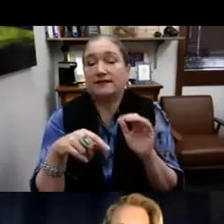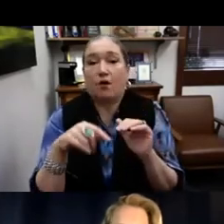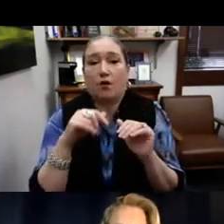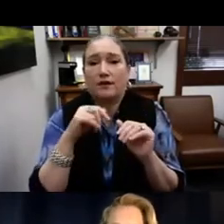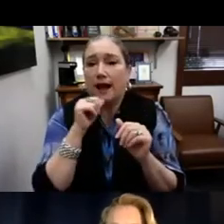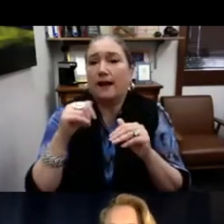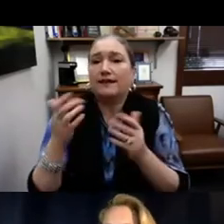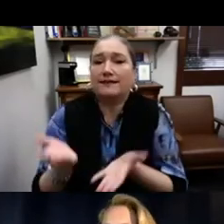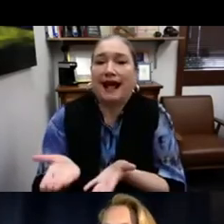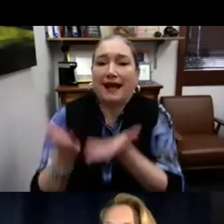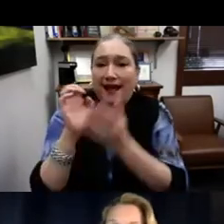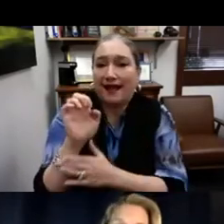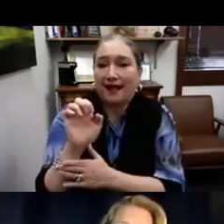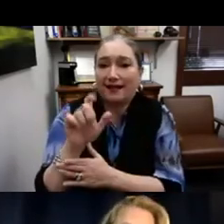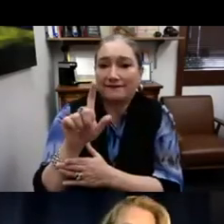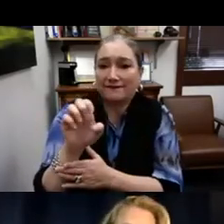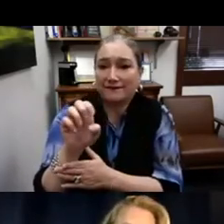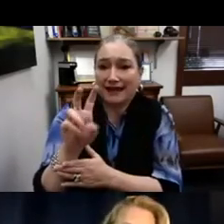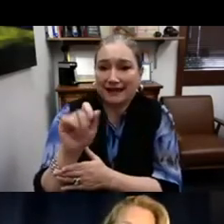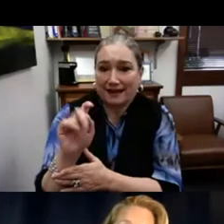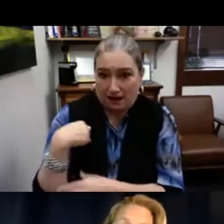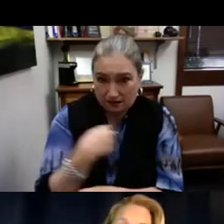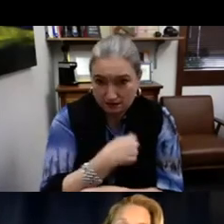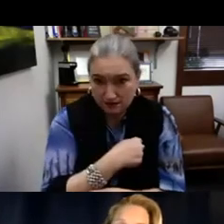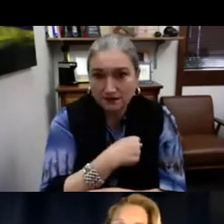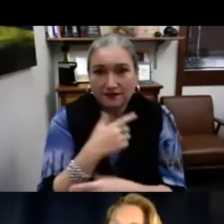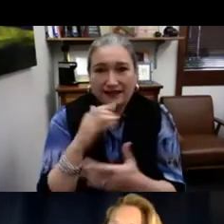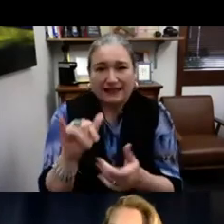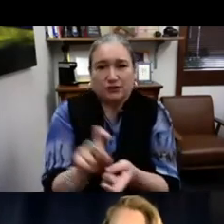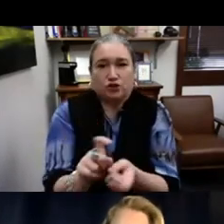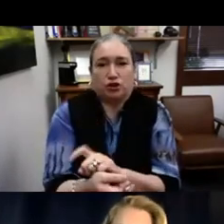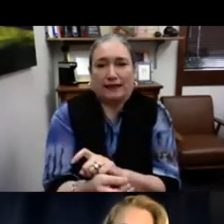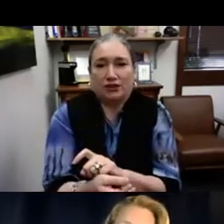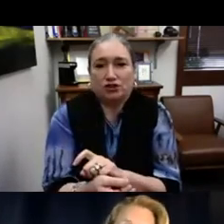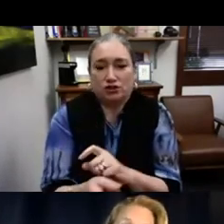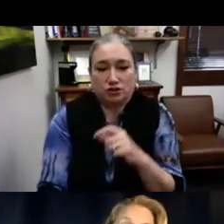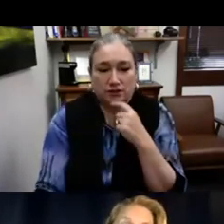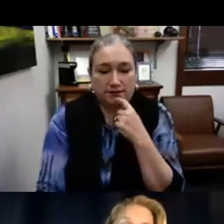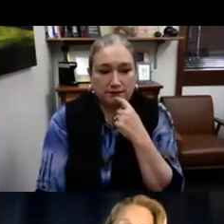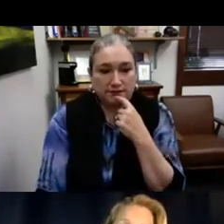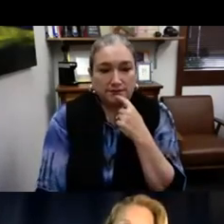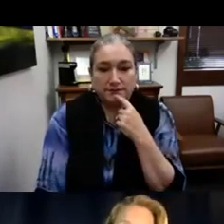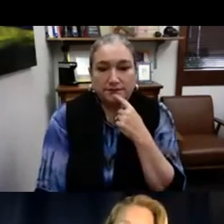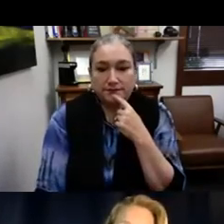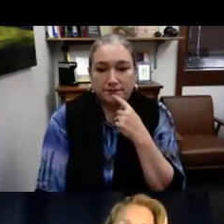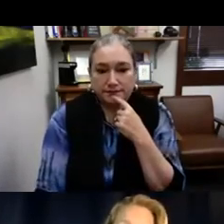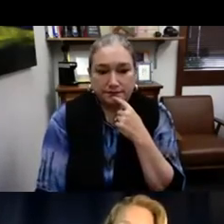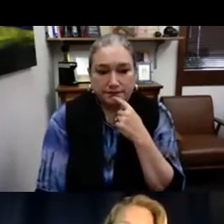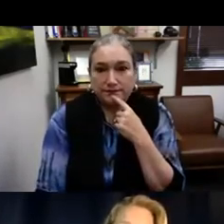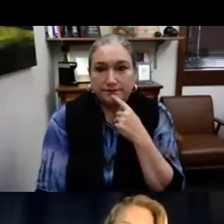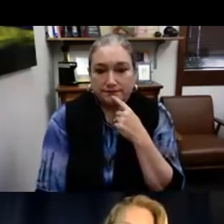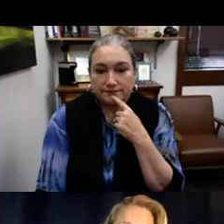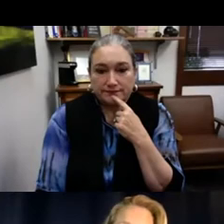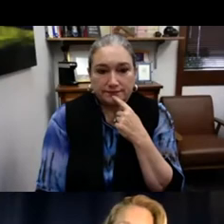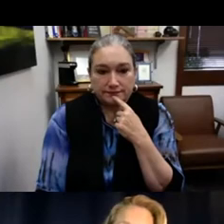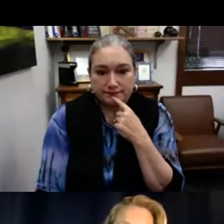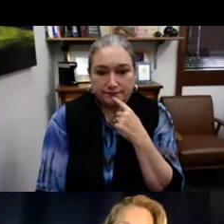Often they say negative things about us. They don't elevate us. So that's definitely changed.